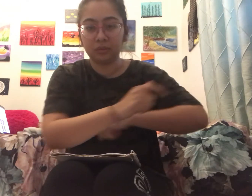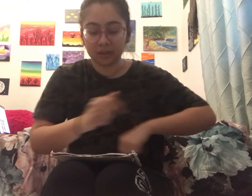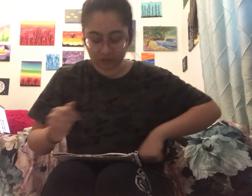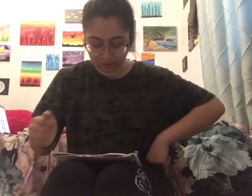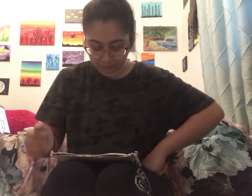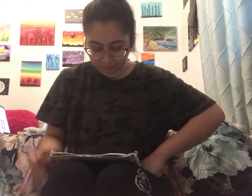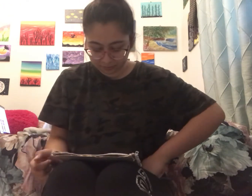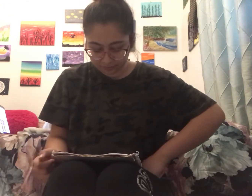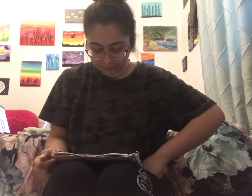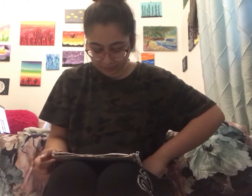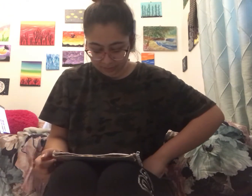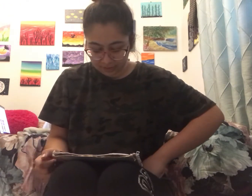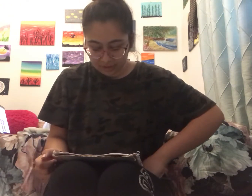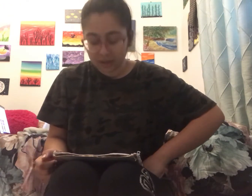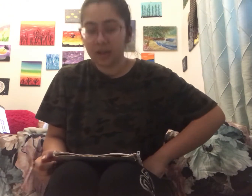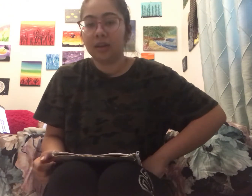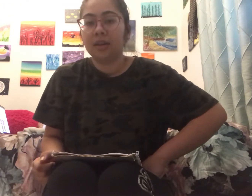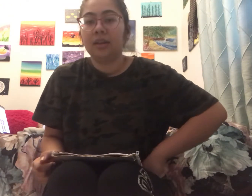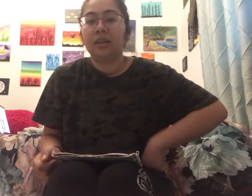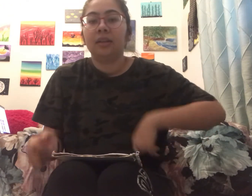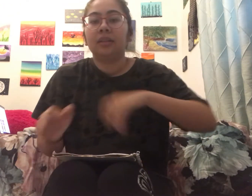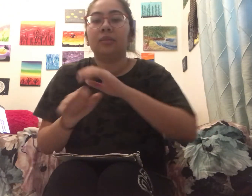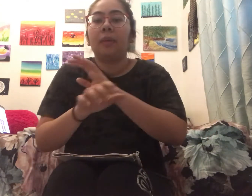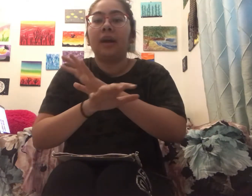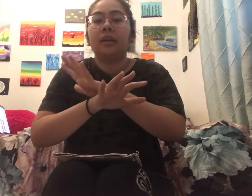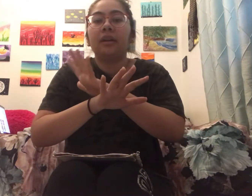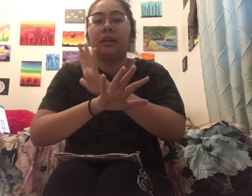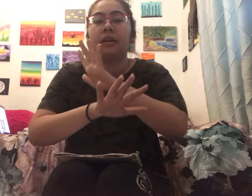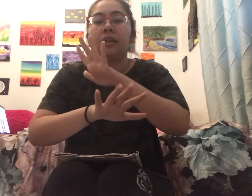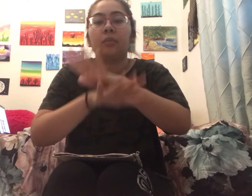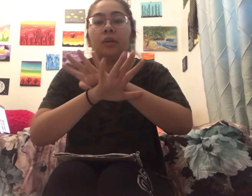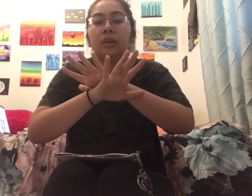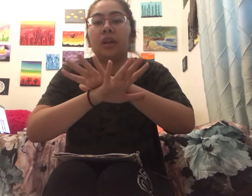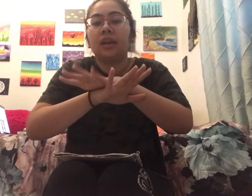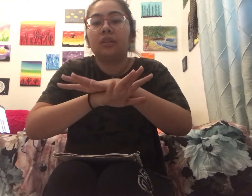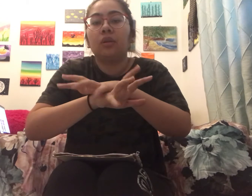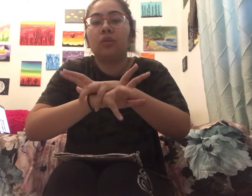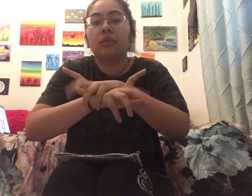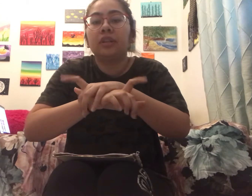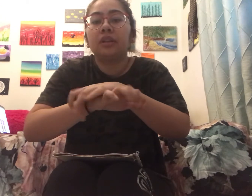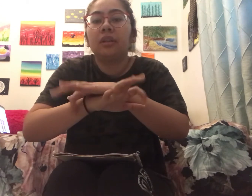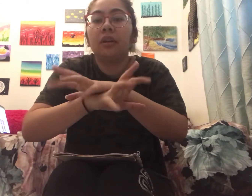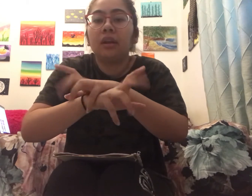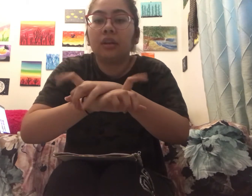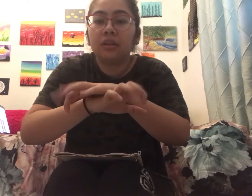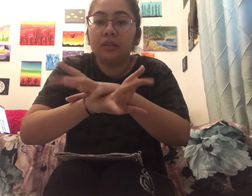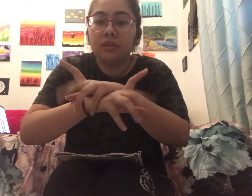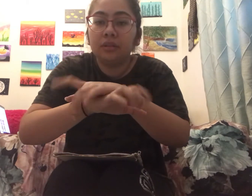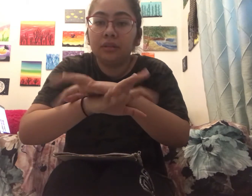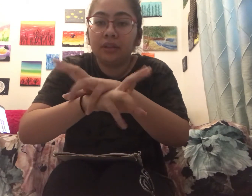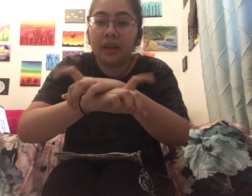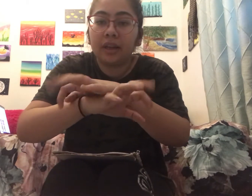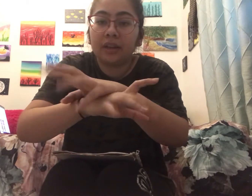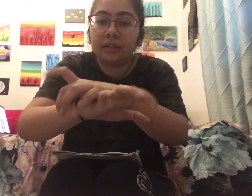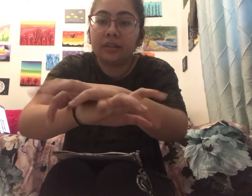lizard then spider you put your hands over each other and you use your hands